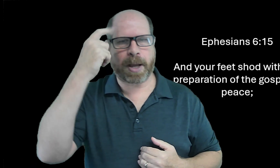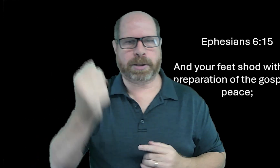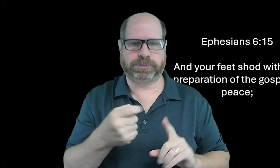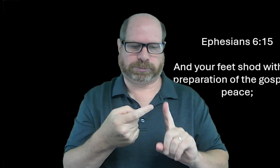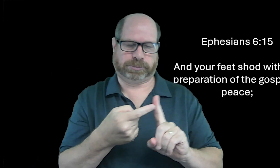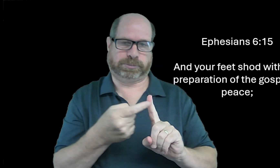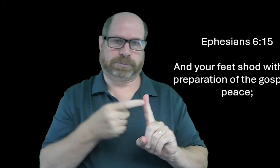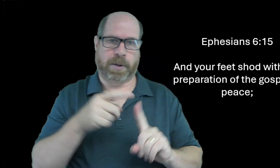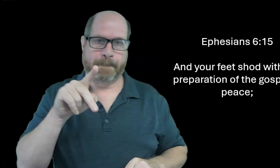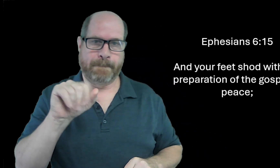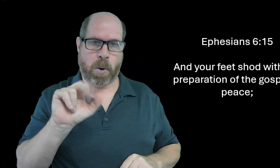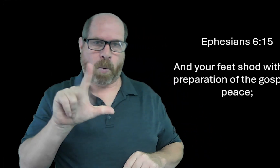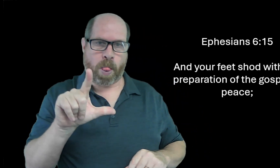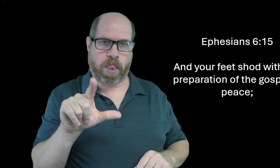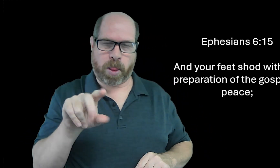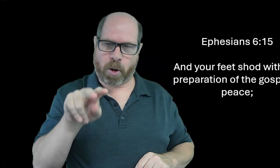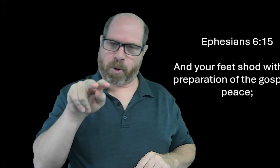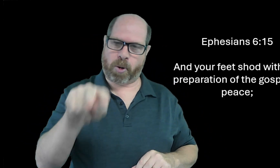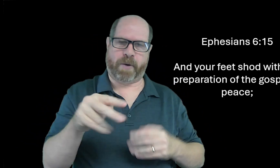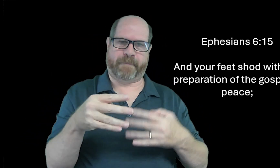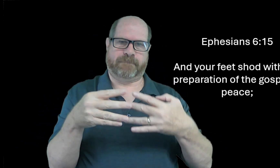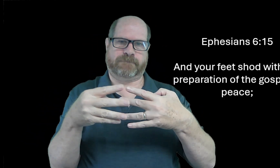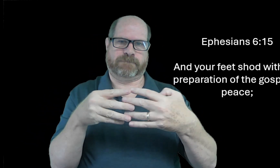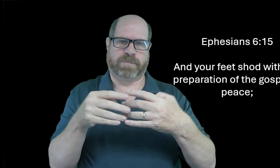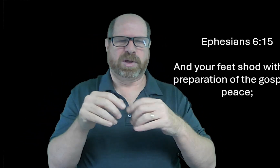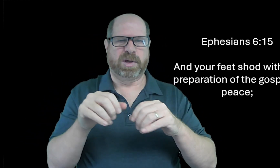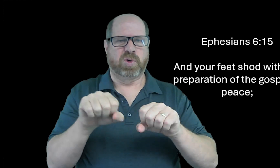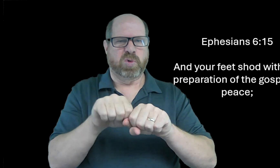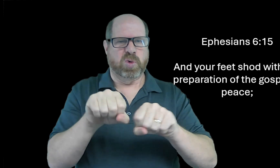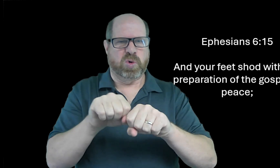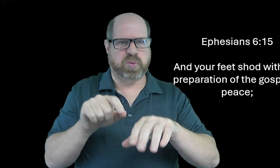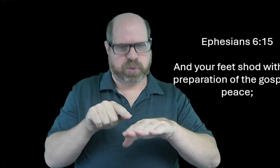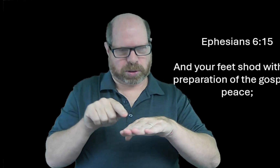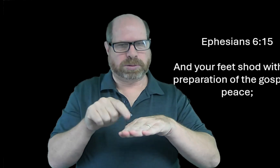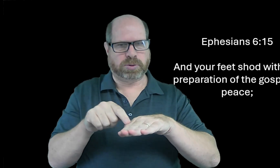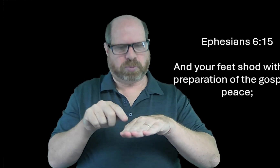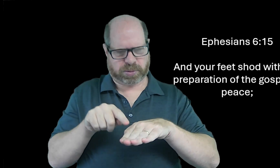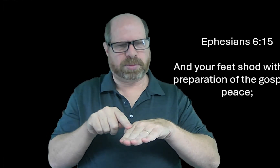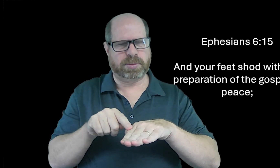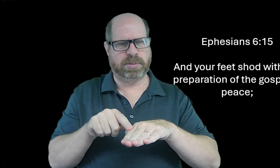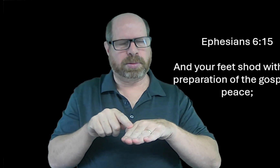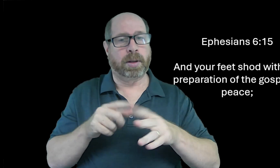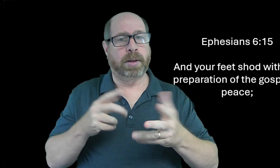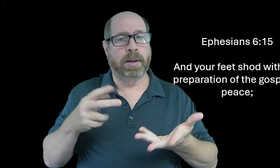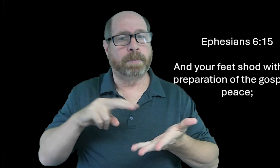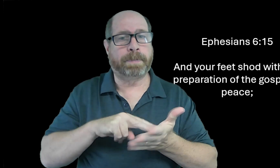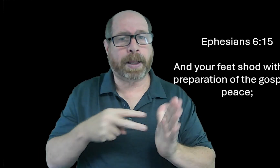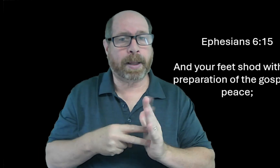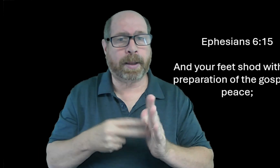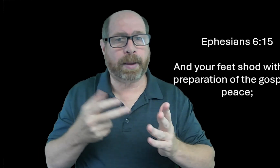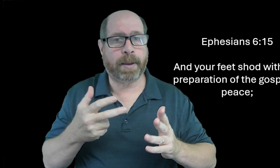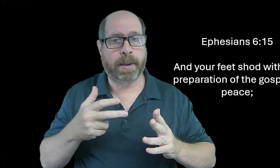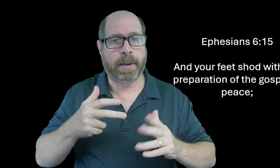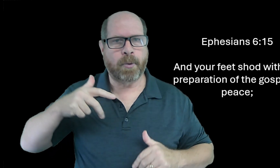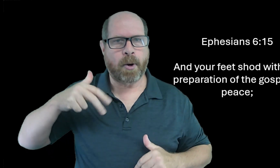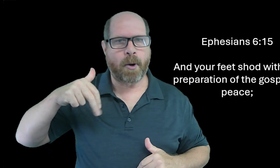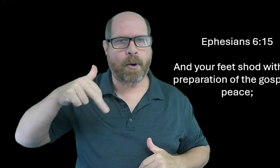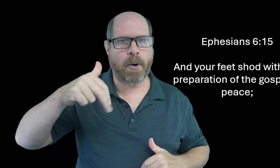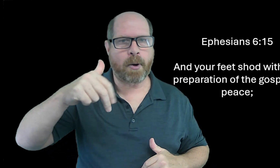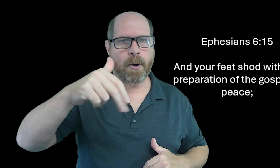paul was talking about feet so what does that mean